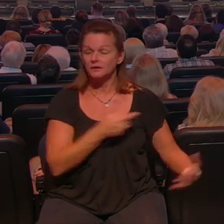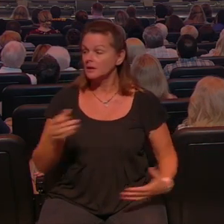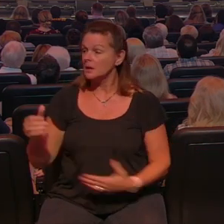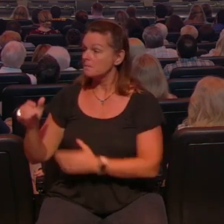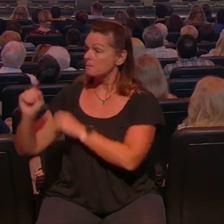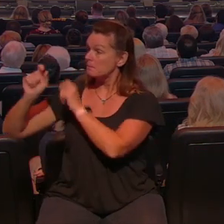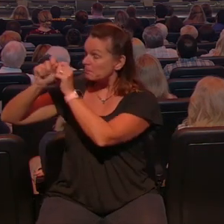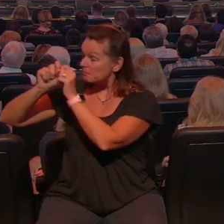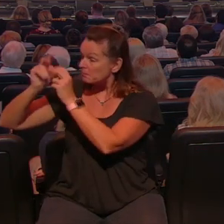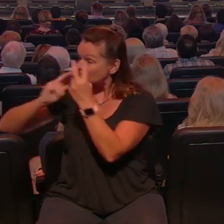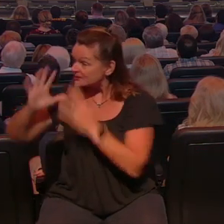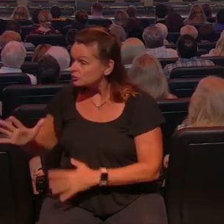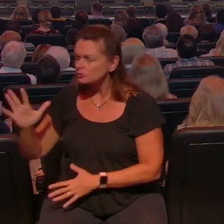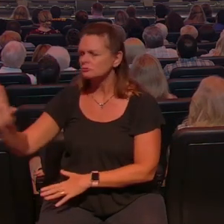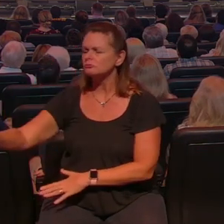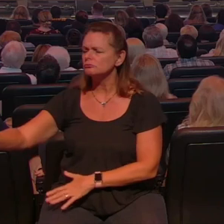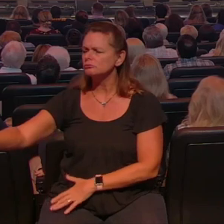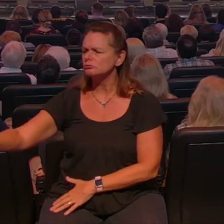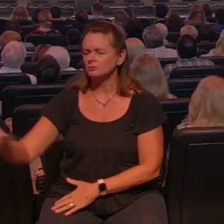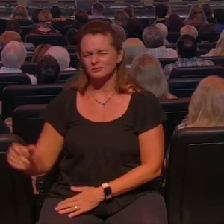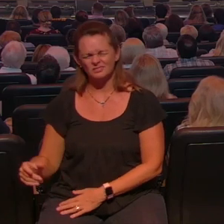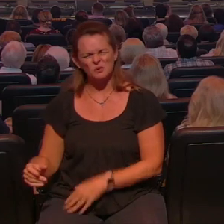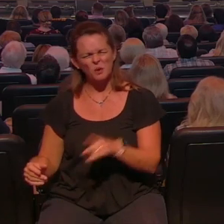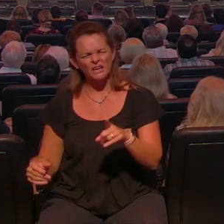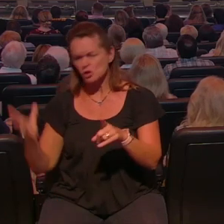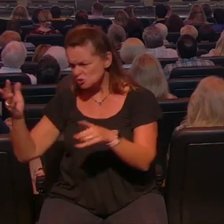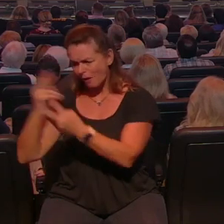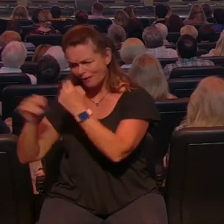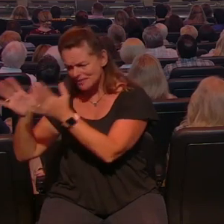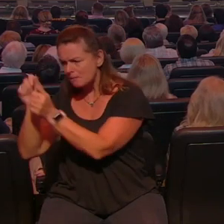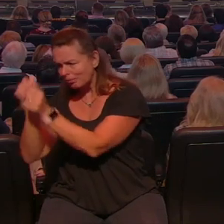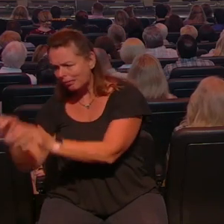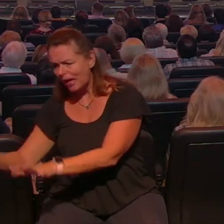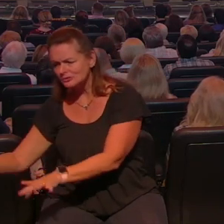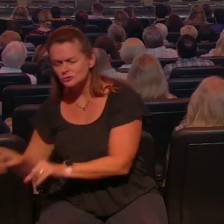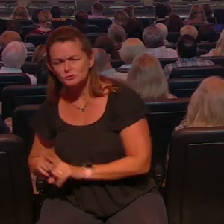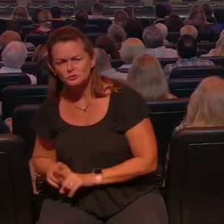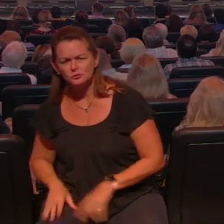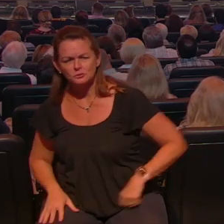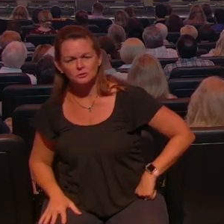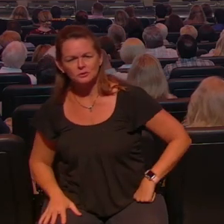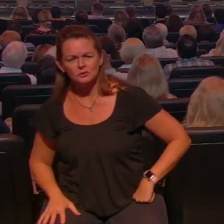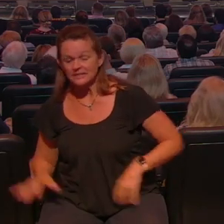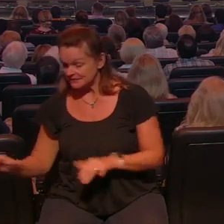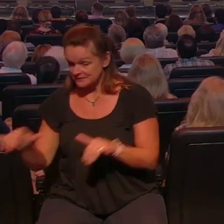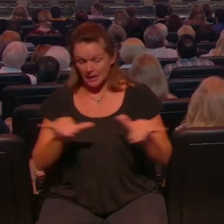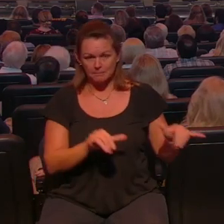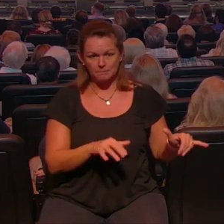as a blessing because why wouldn't you want the guests blessed too I said it'd be the same thing as if you stood